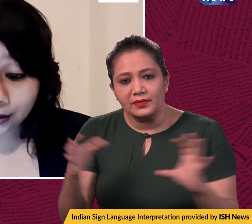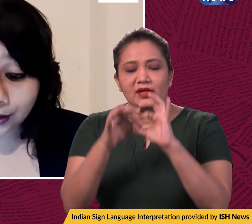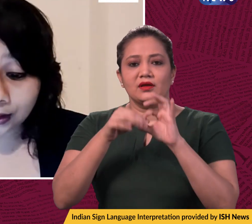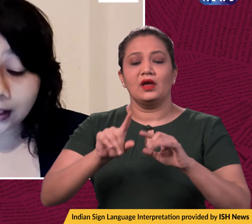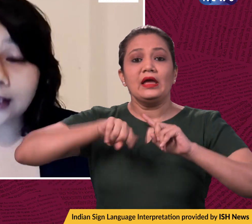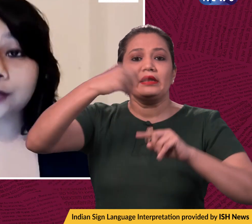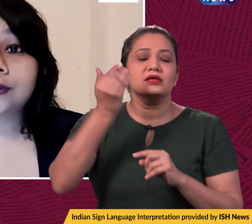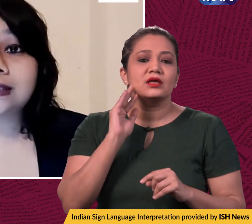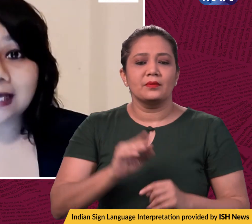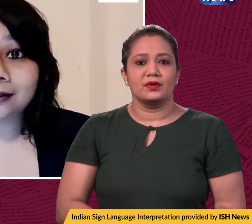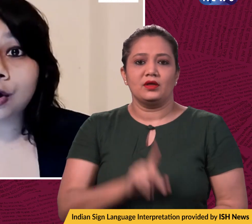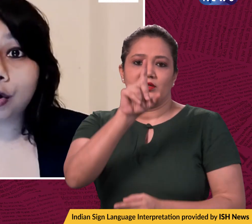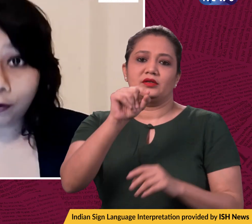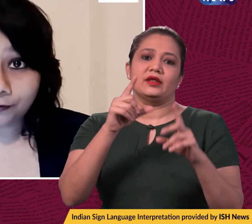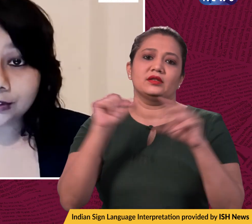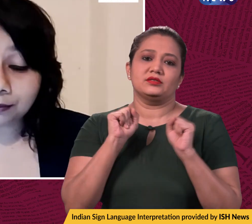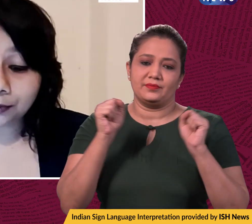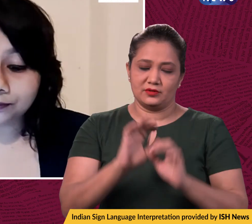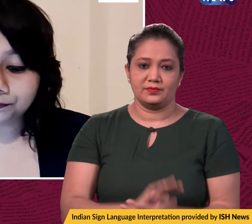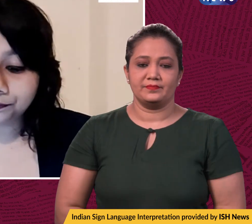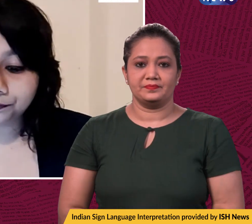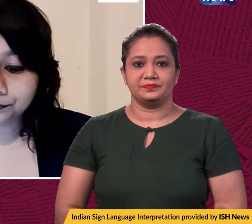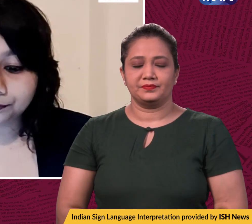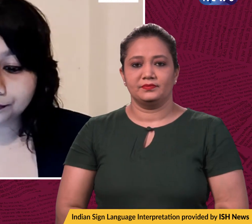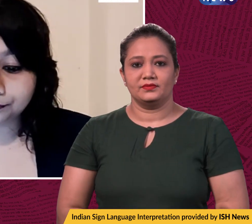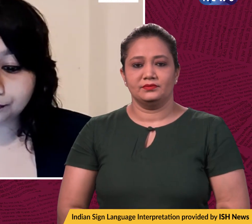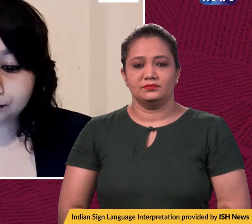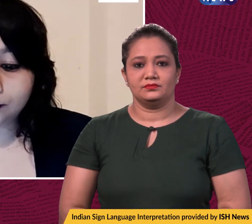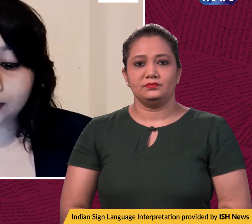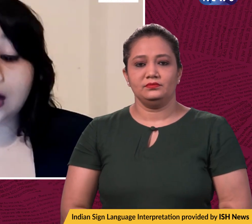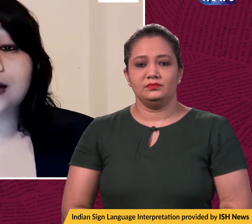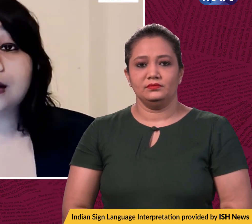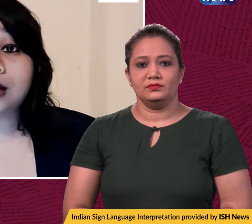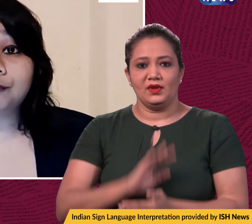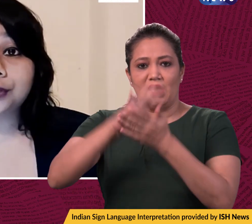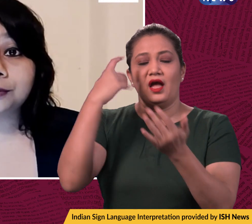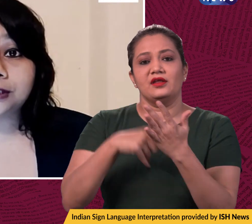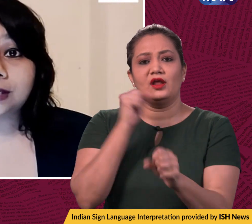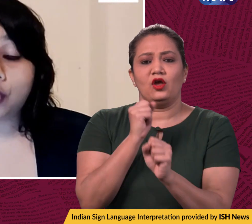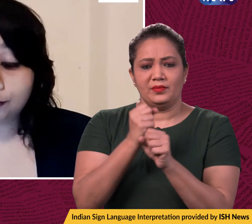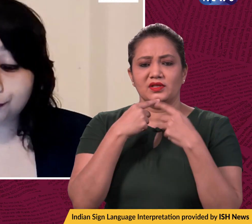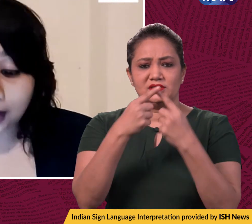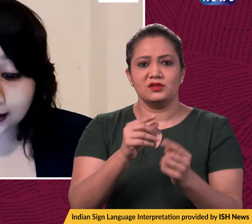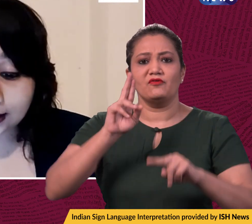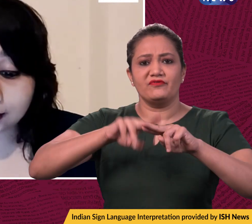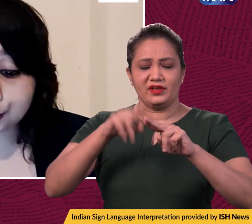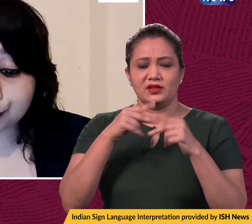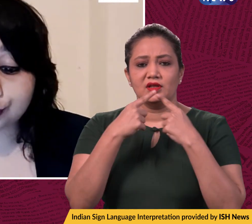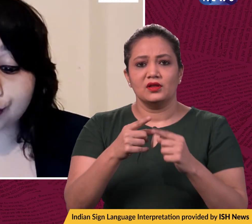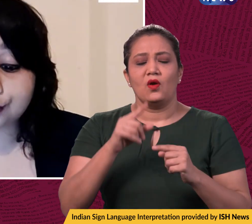hearing is on the 10th of December. The Haryana government in the meantime on Friday has issued an order